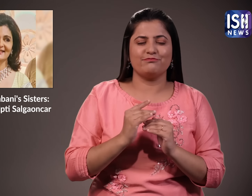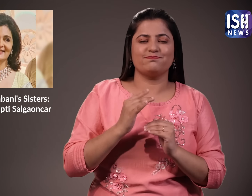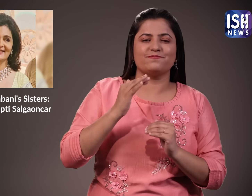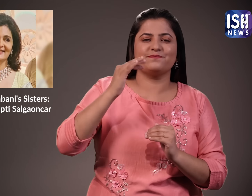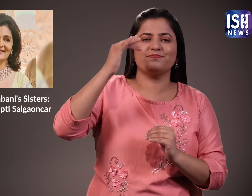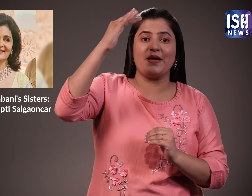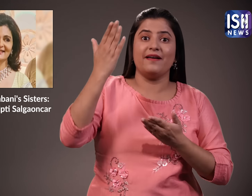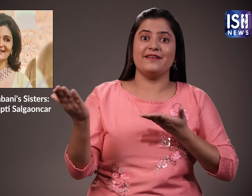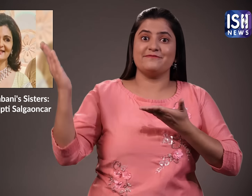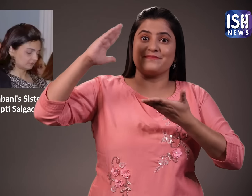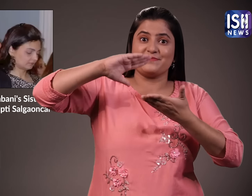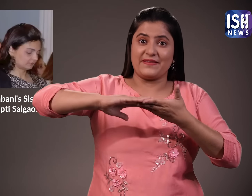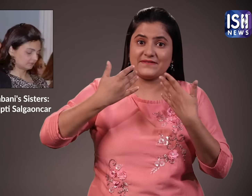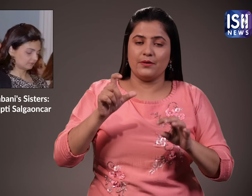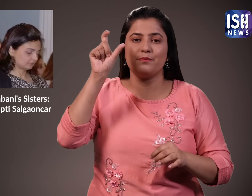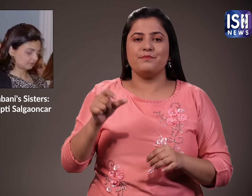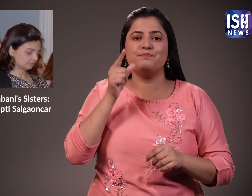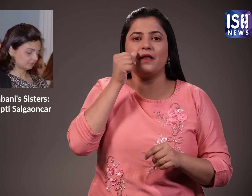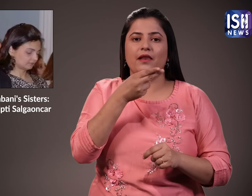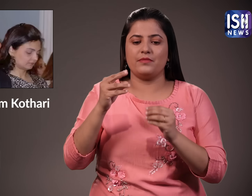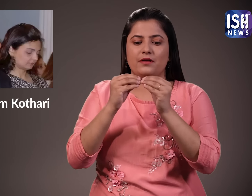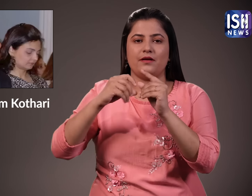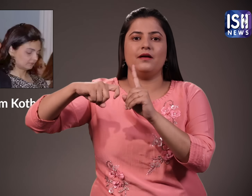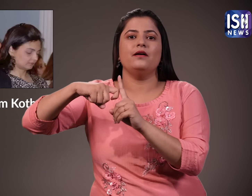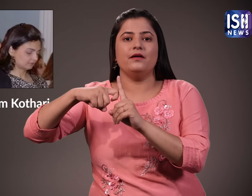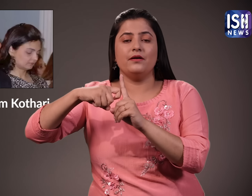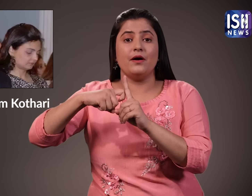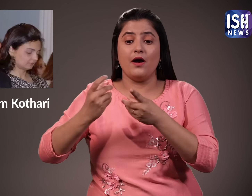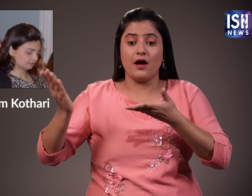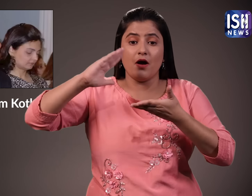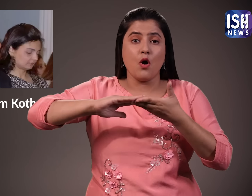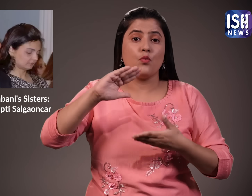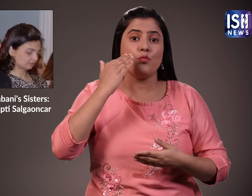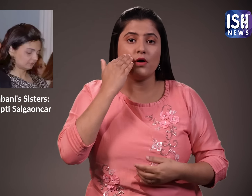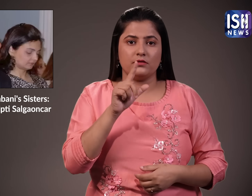She got married to Bhadrasham Kothari in 1986.